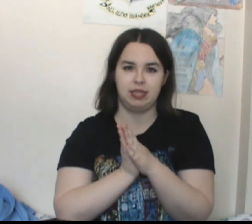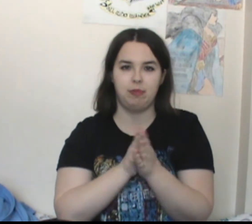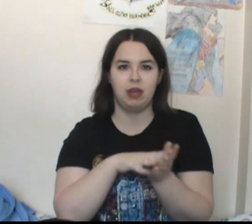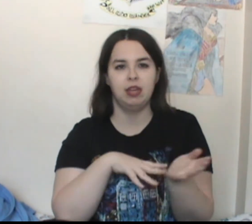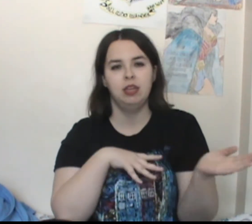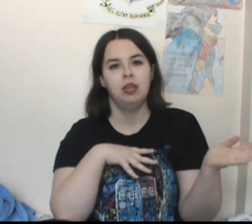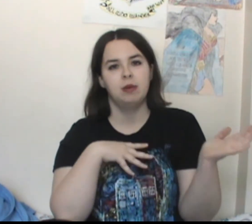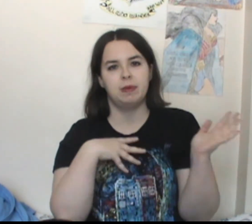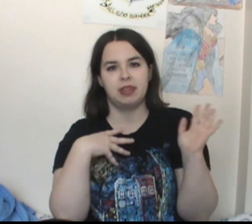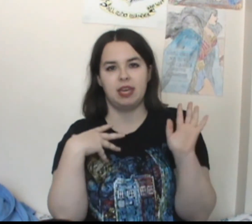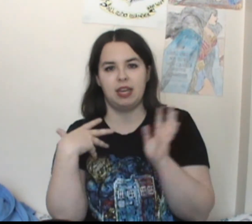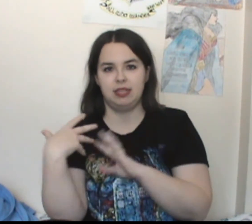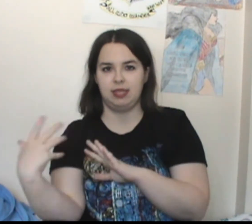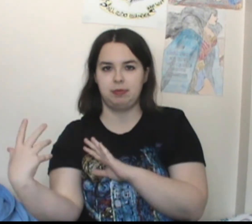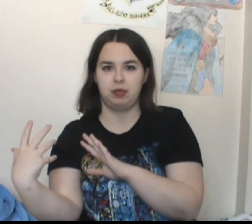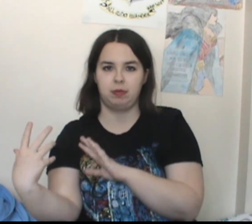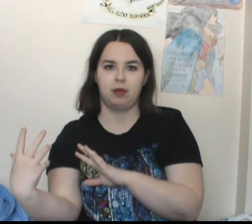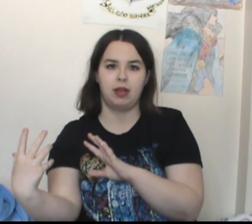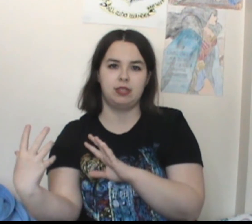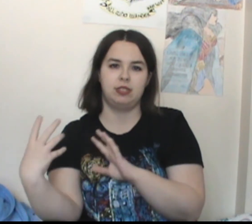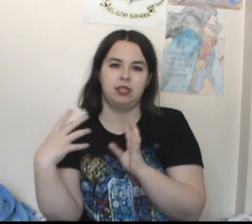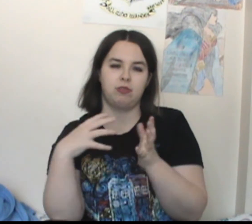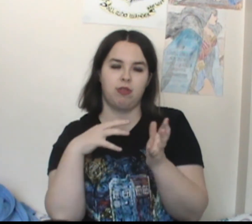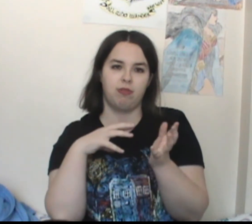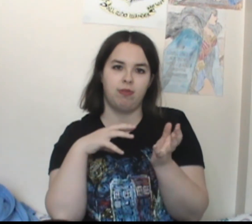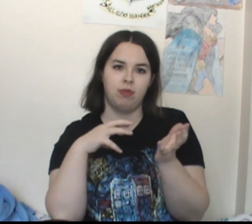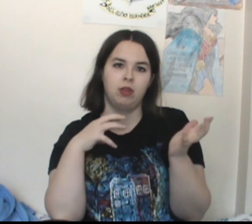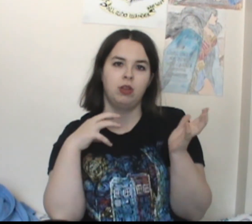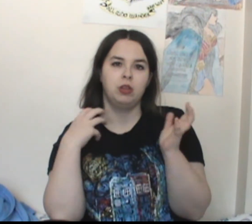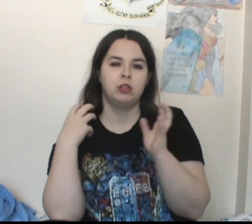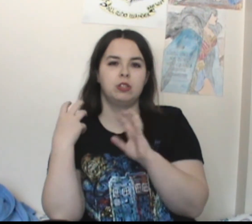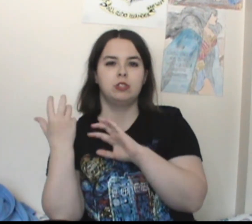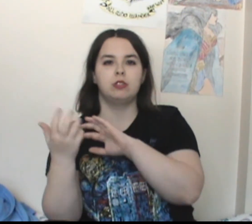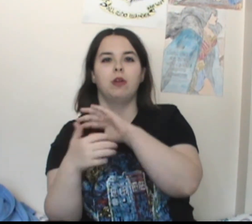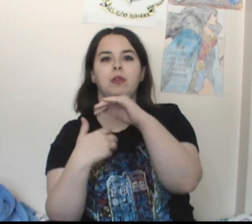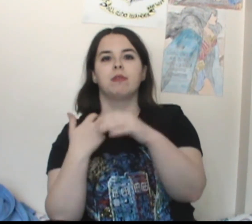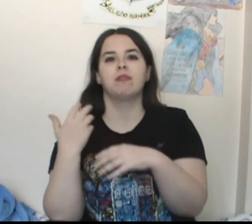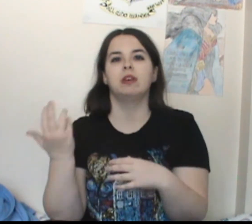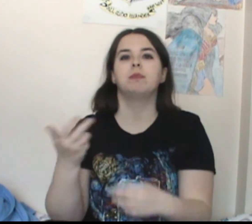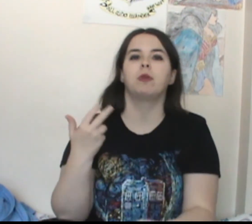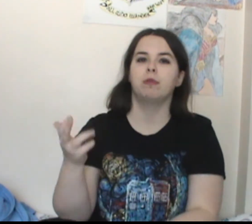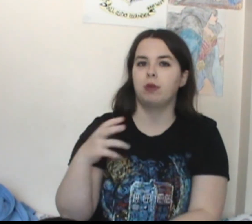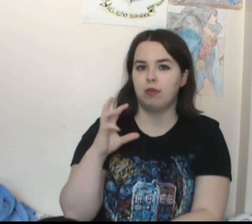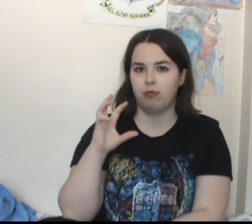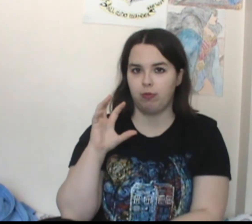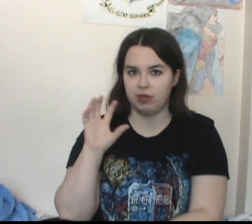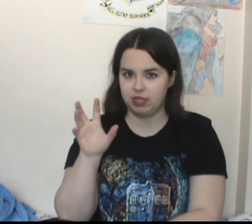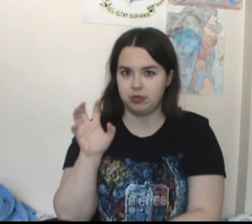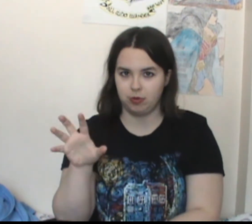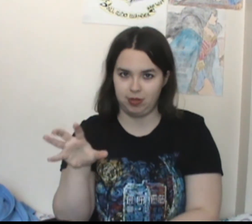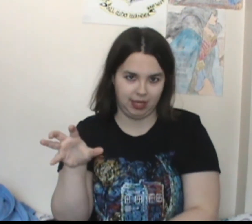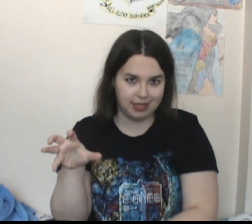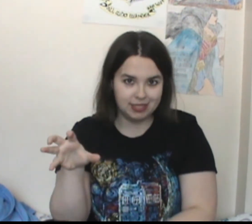same way. But then as the episode progressed it sort of slowly revealed more and more of what the truth is.